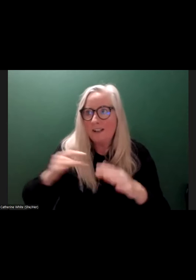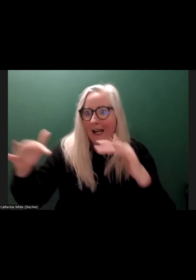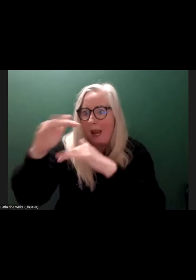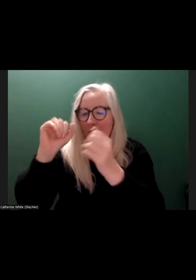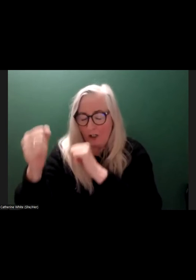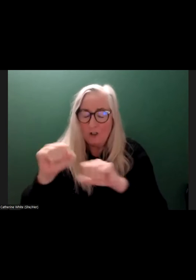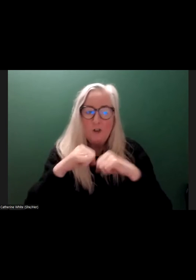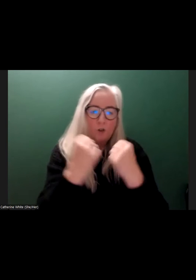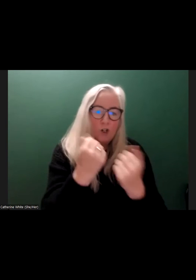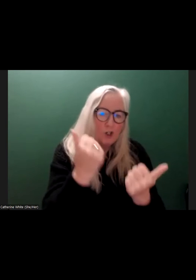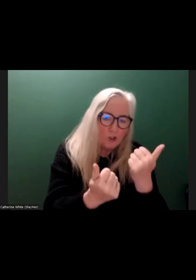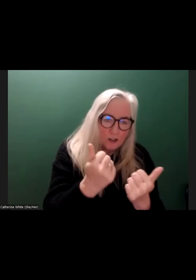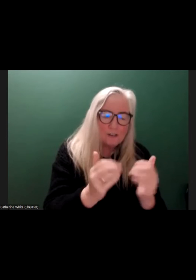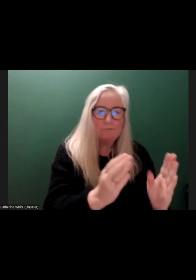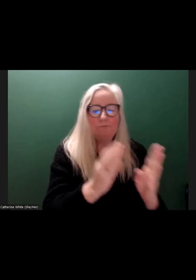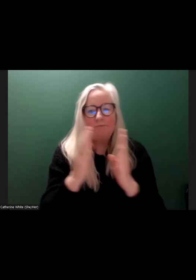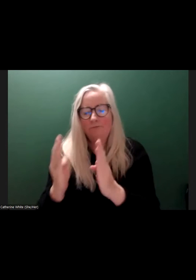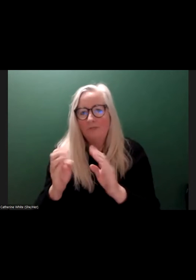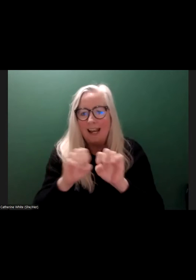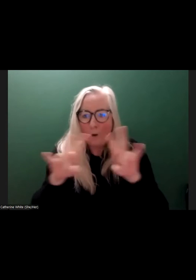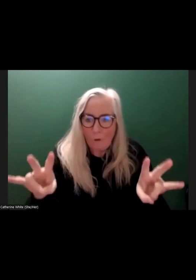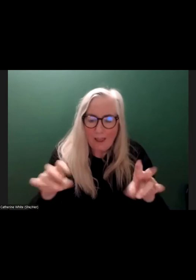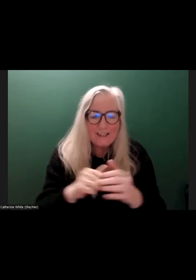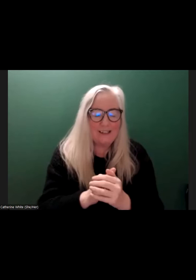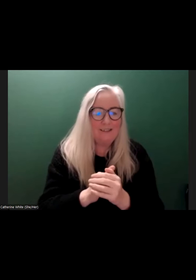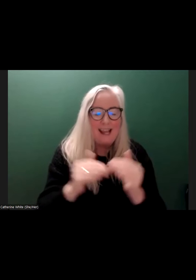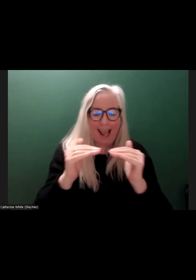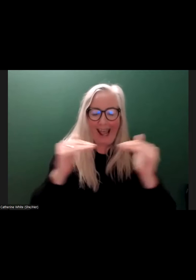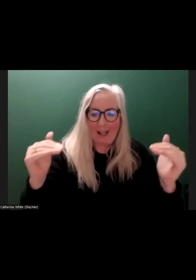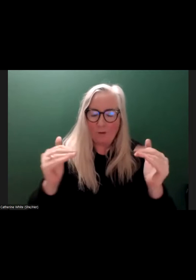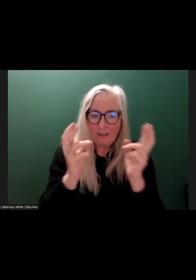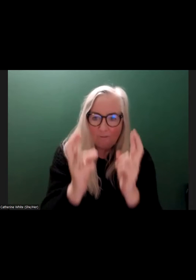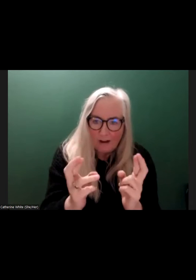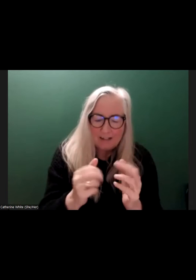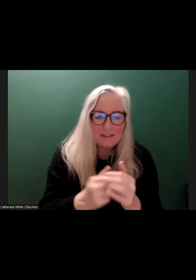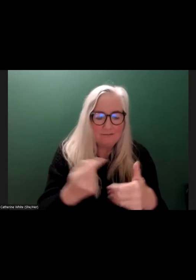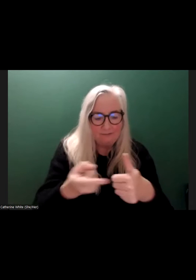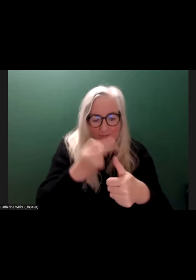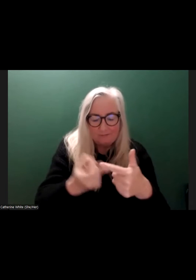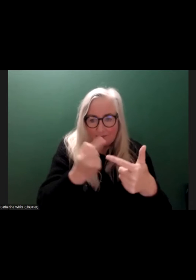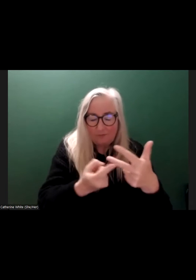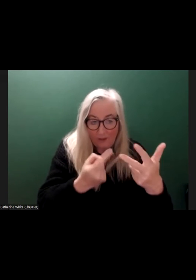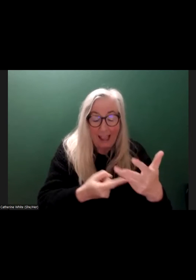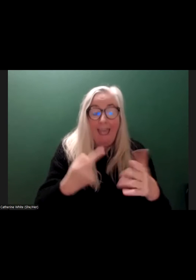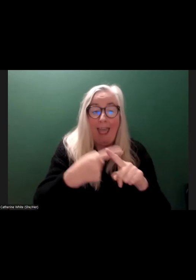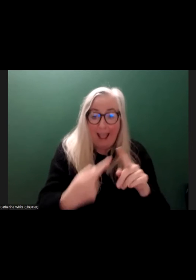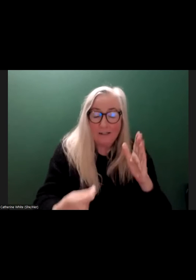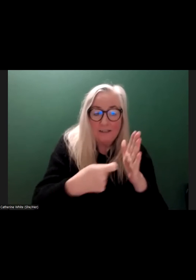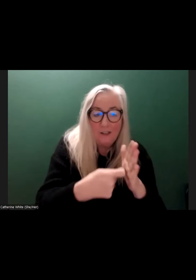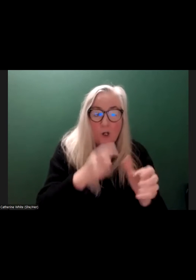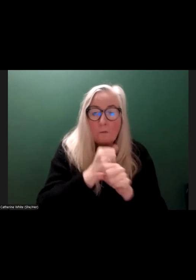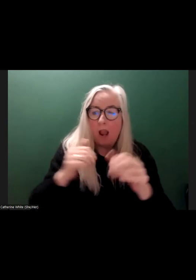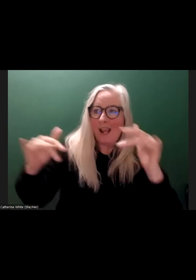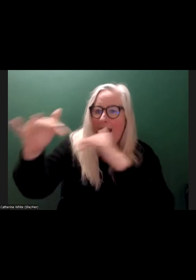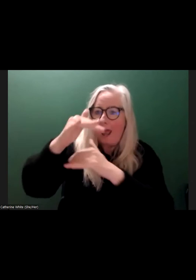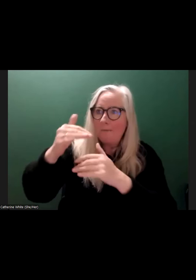social justice, they talk about equality and equity of rights. Additionally, they talk about climate change